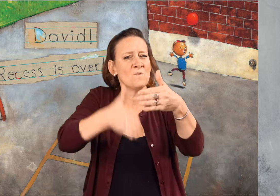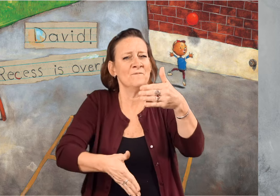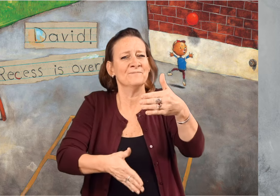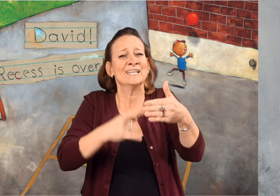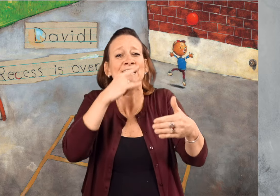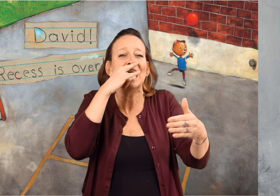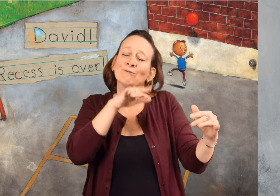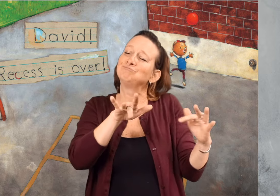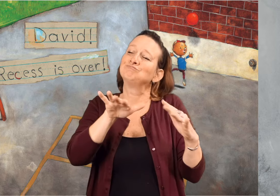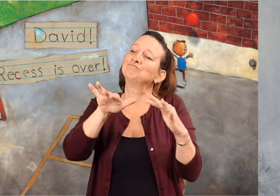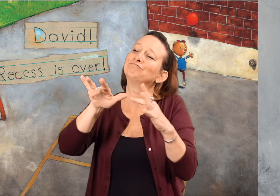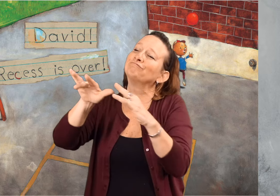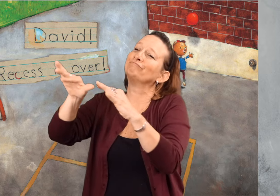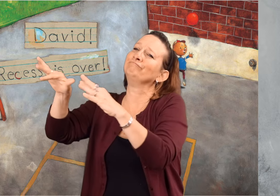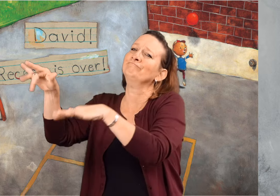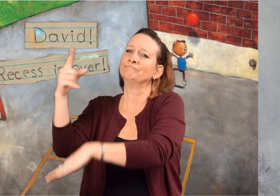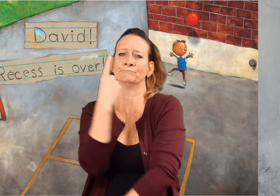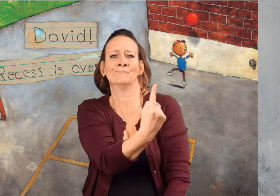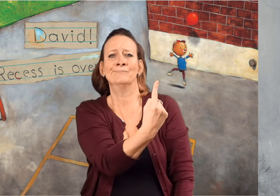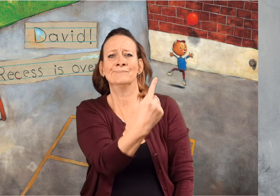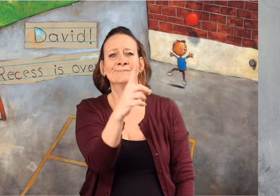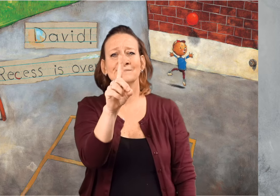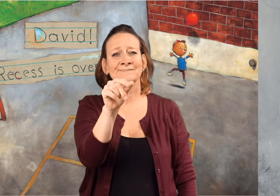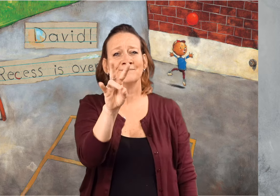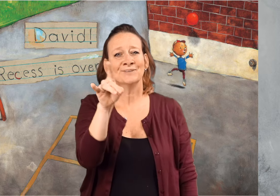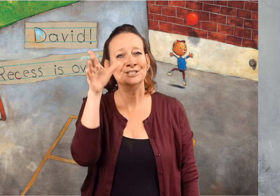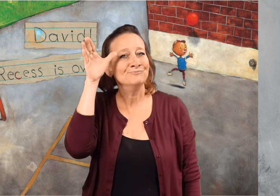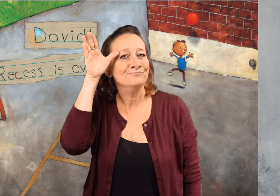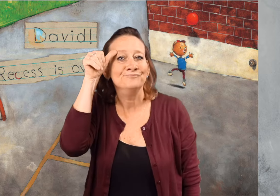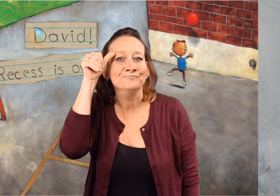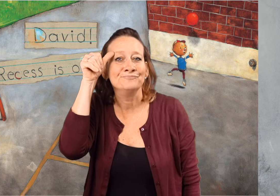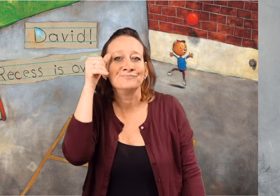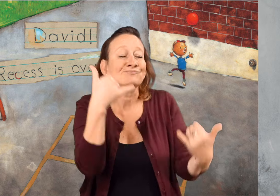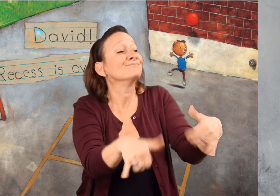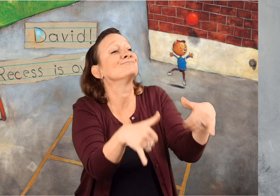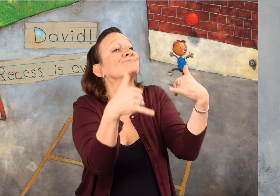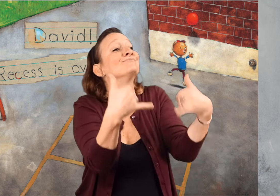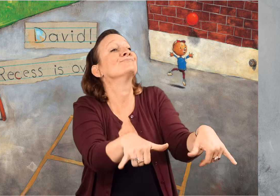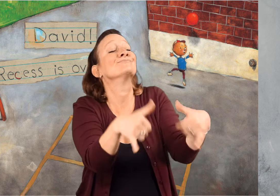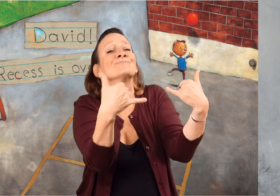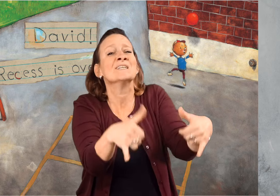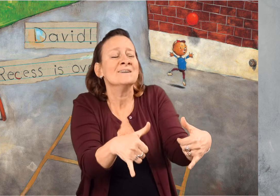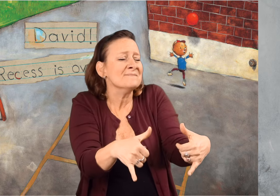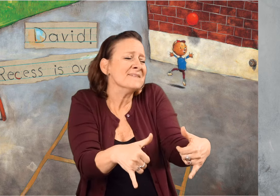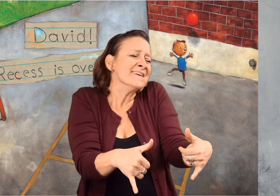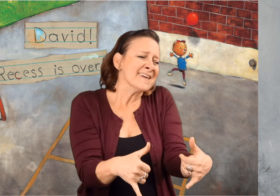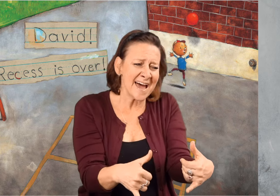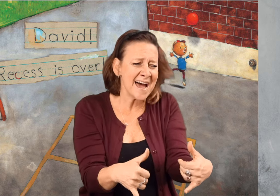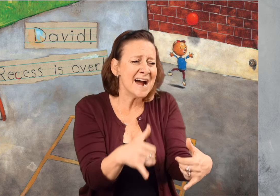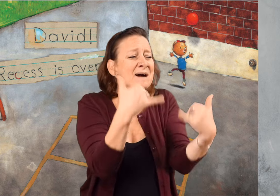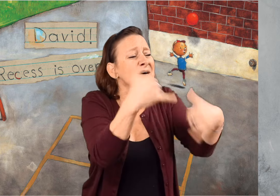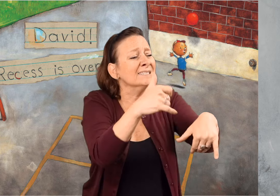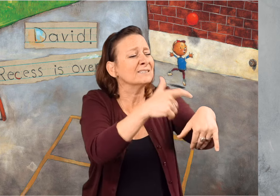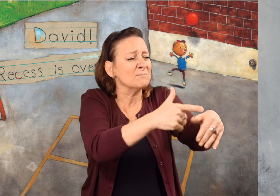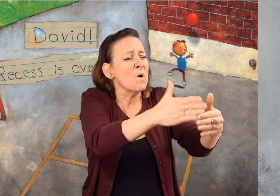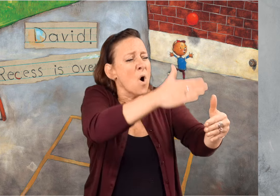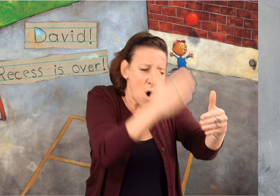Recess is over and all the students have gone back inside, except for David, who continues to play outside.